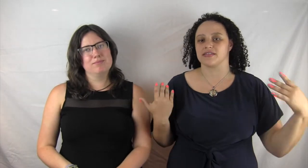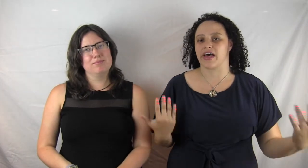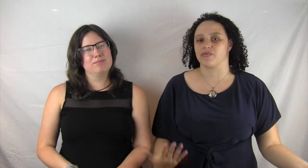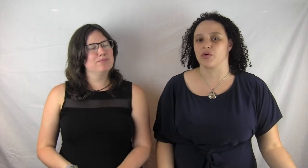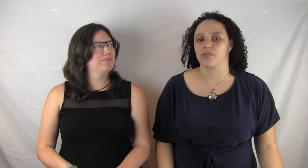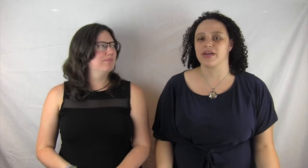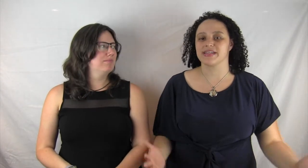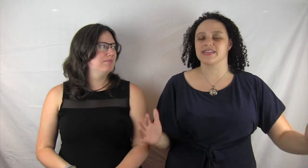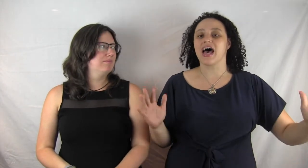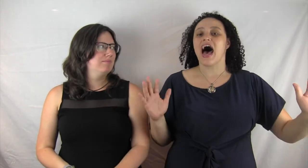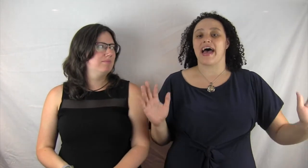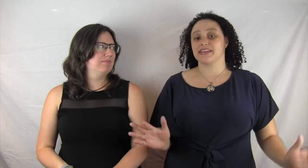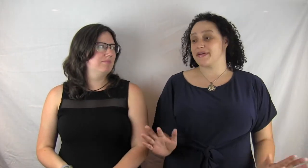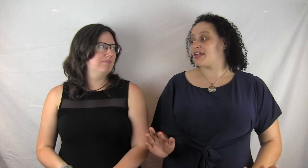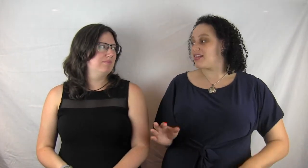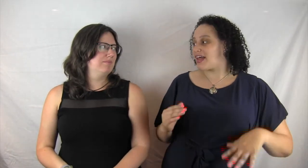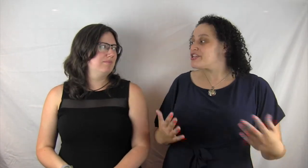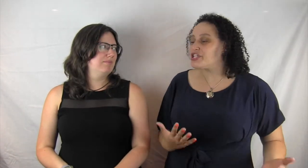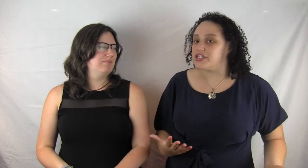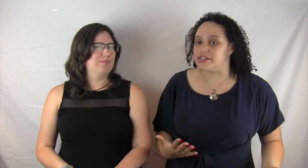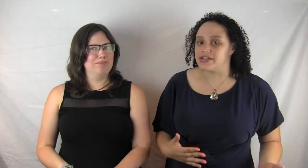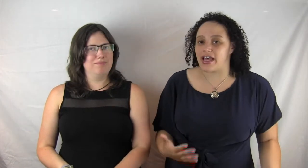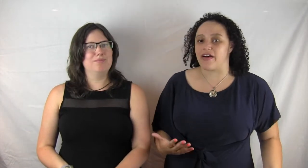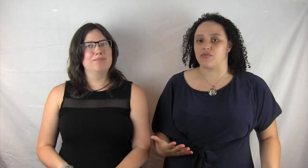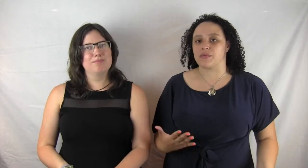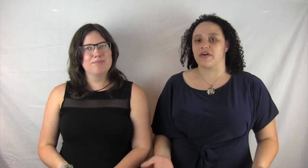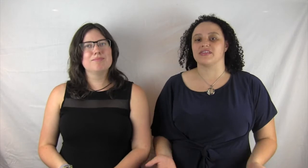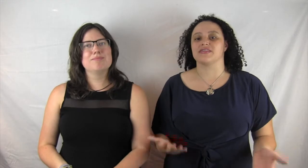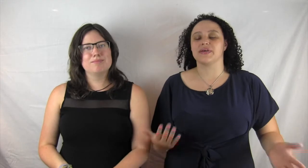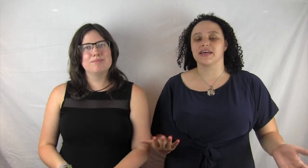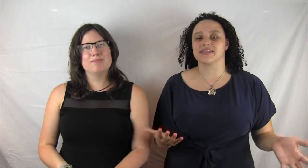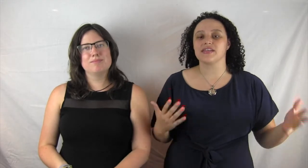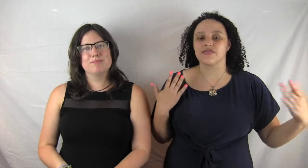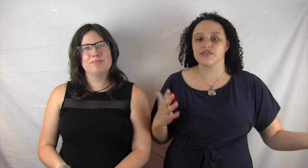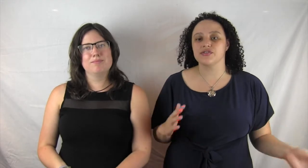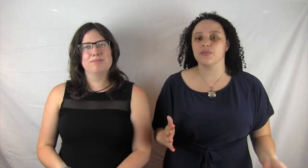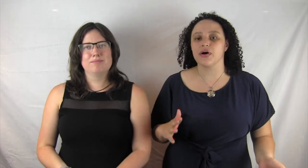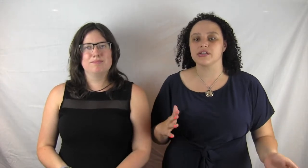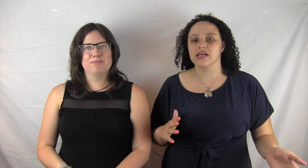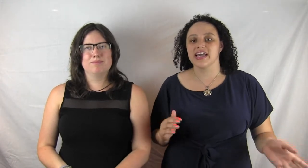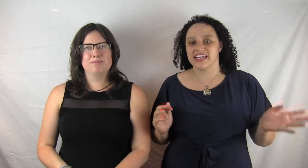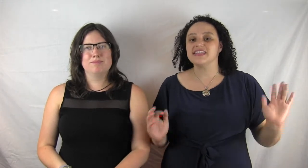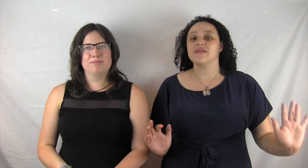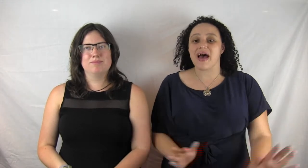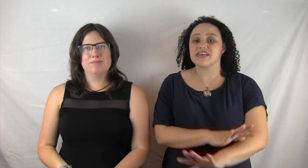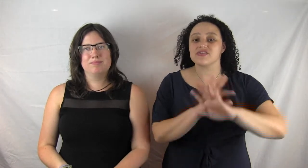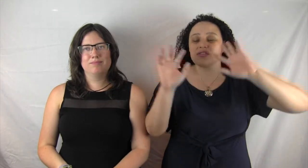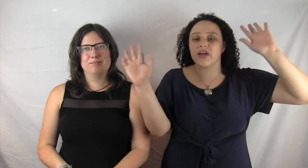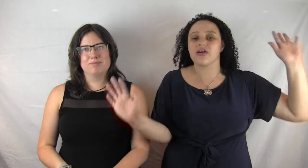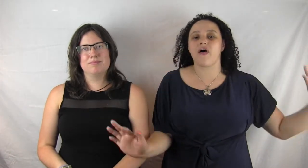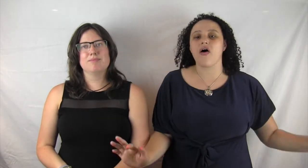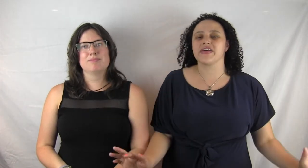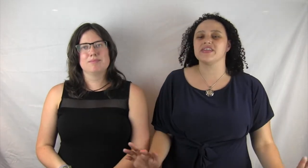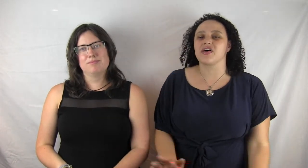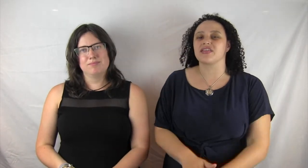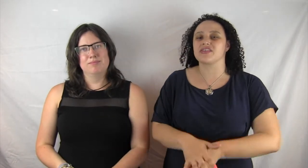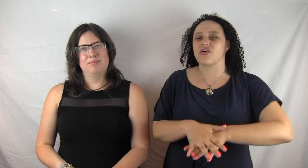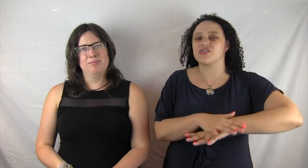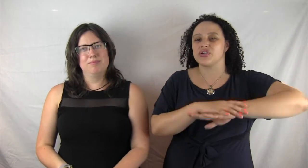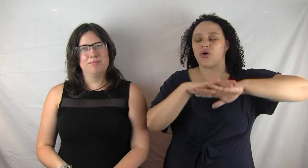to have more presents. I expected Legend to have more presents. Because in the first two books, he's the master of Caraballi. He's got this shit